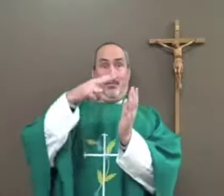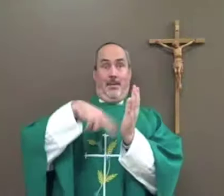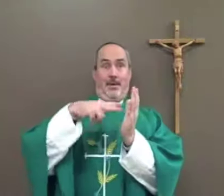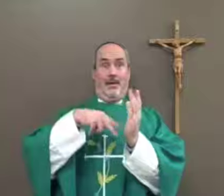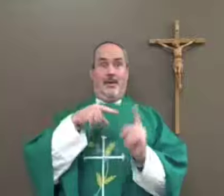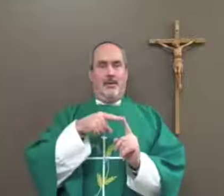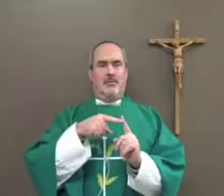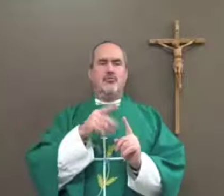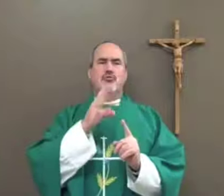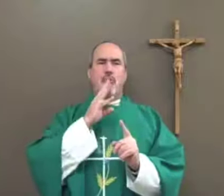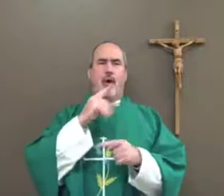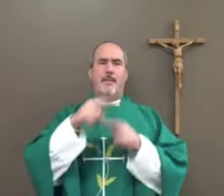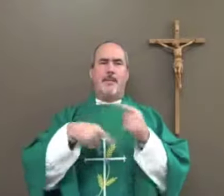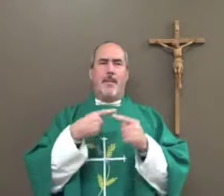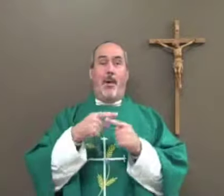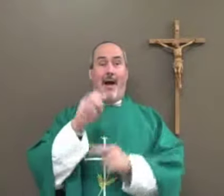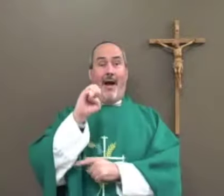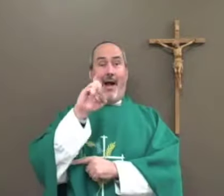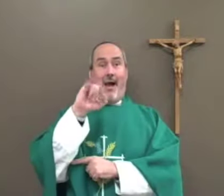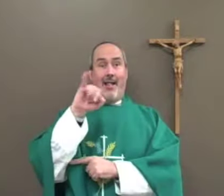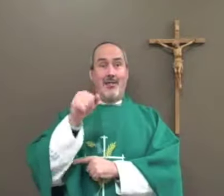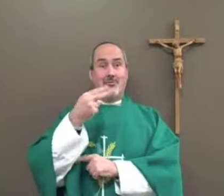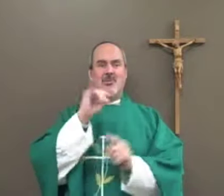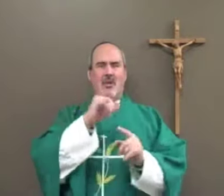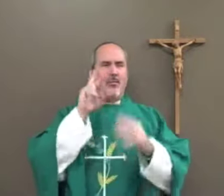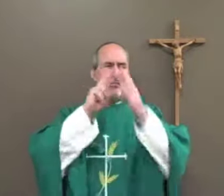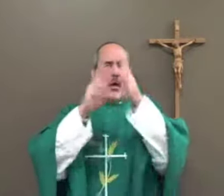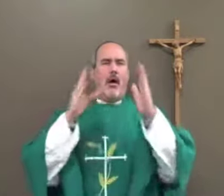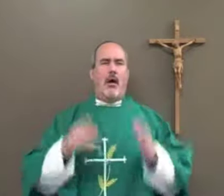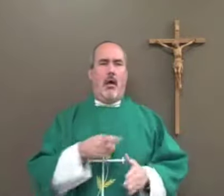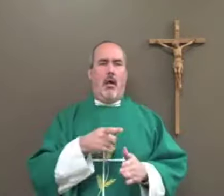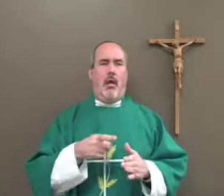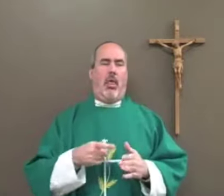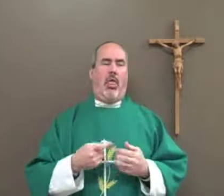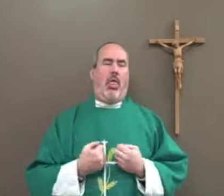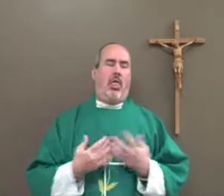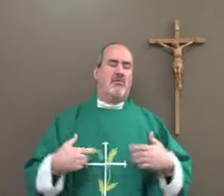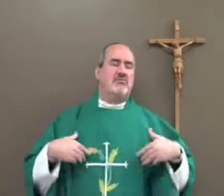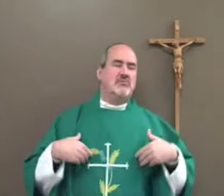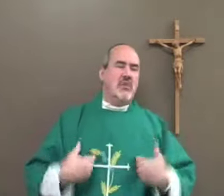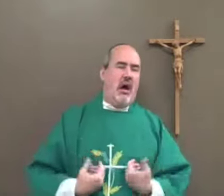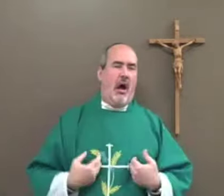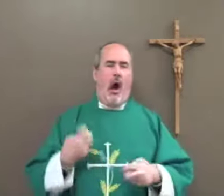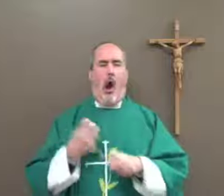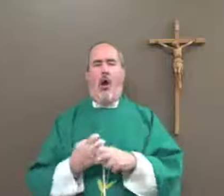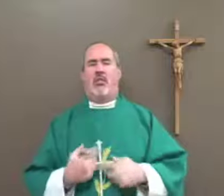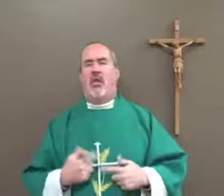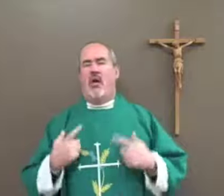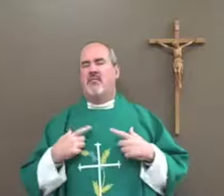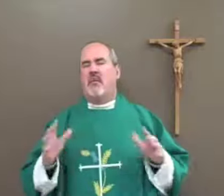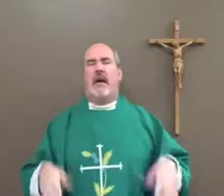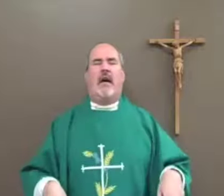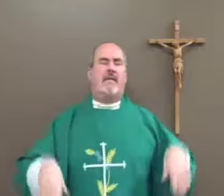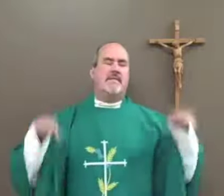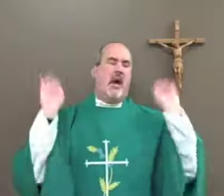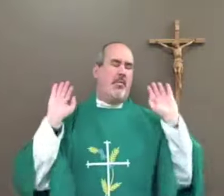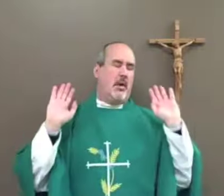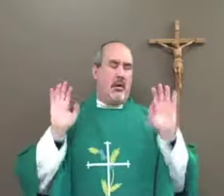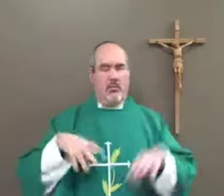The first reading today speaks of Elijah, the prophet, how he was tired and wore out and fed up